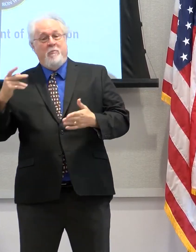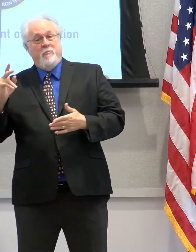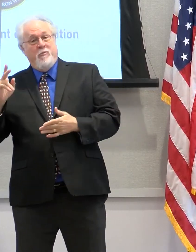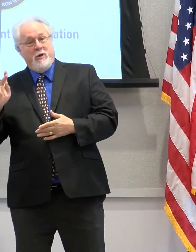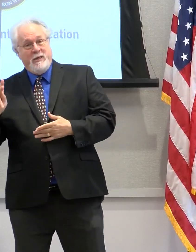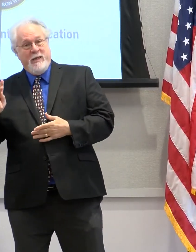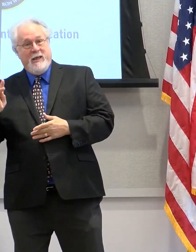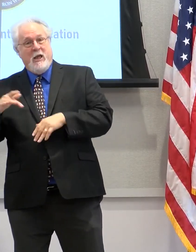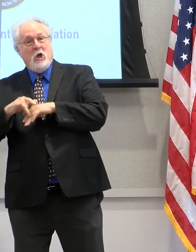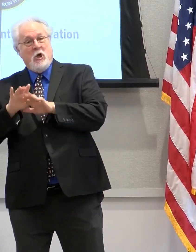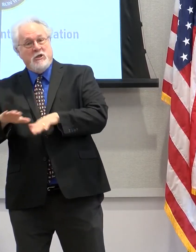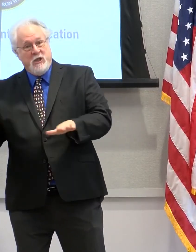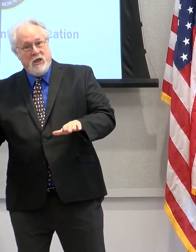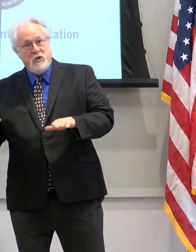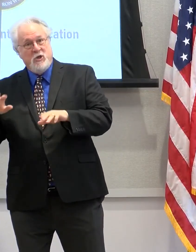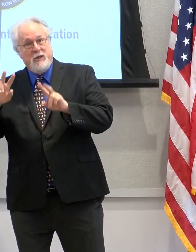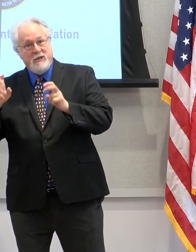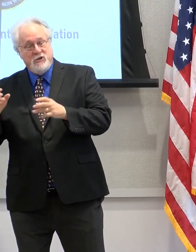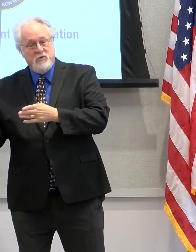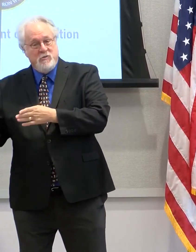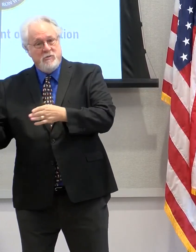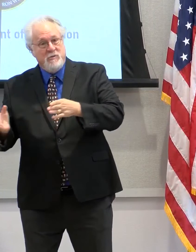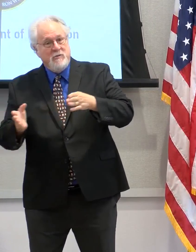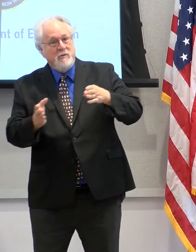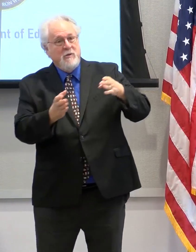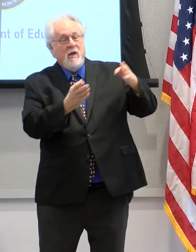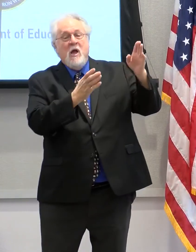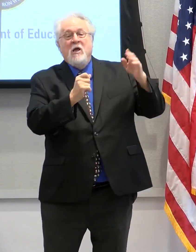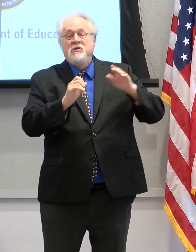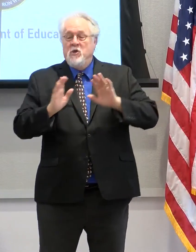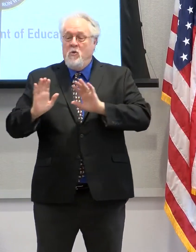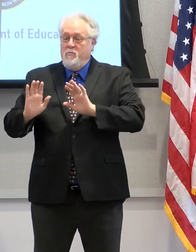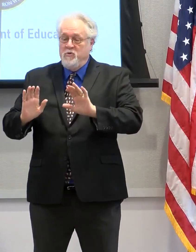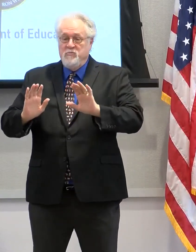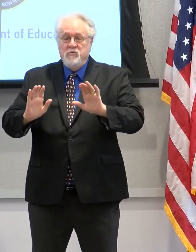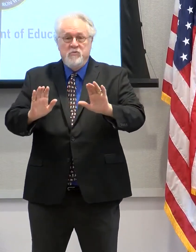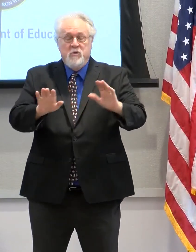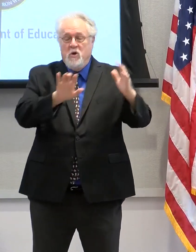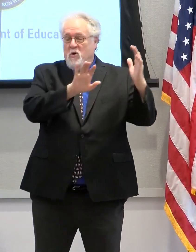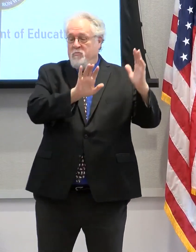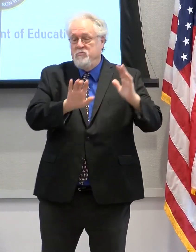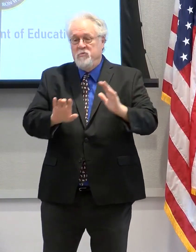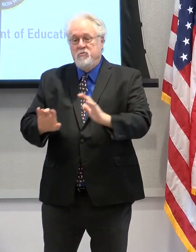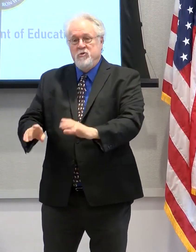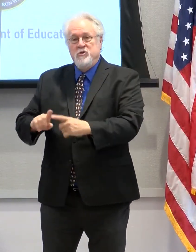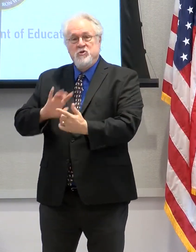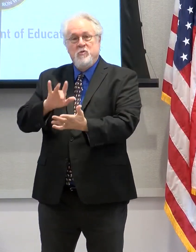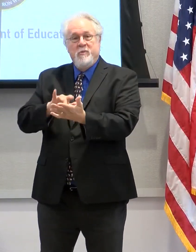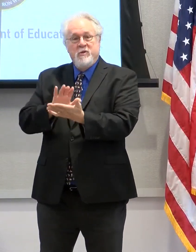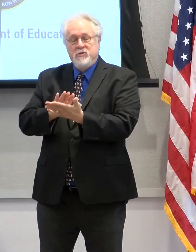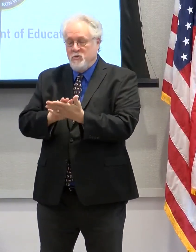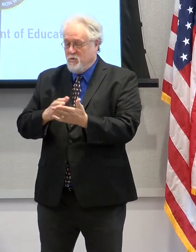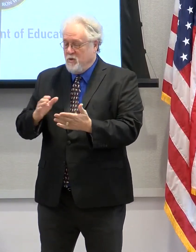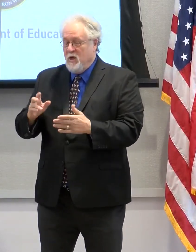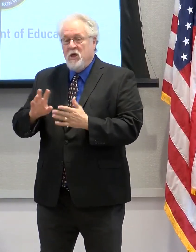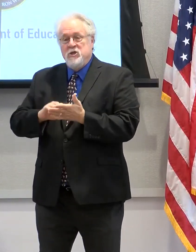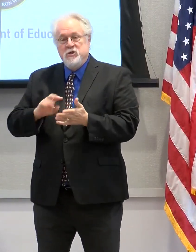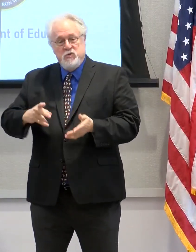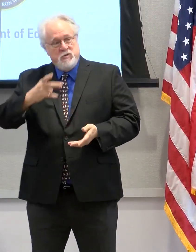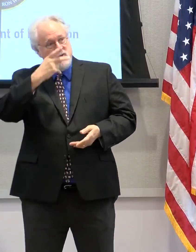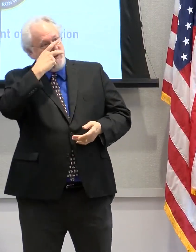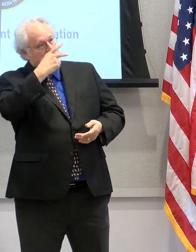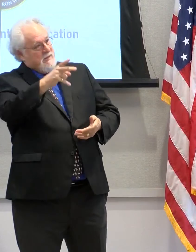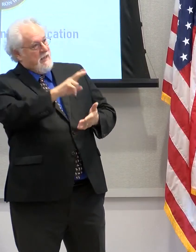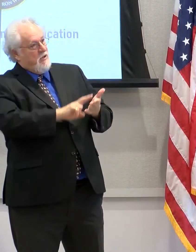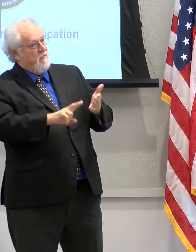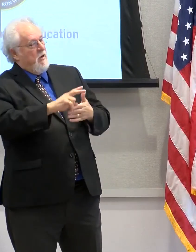childhood issue, too. And so, again, pushing opportunities down to even the middle school level where students see the universities.